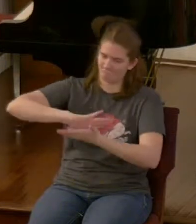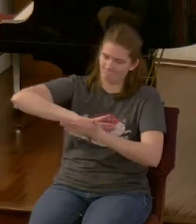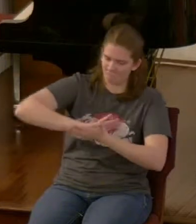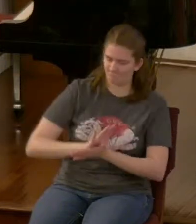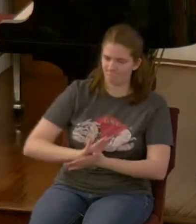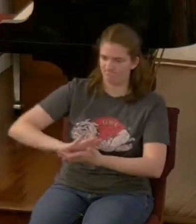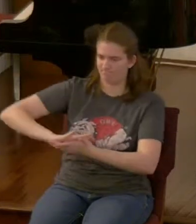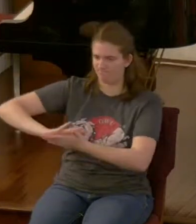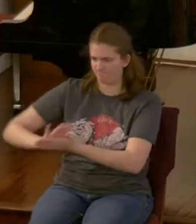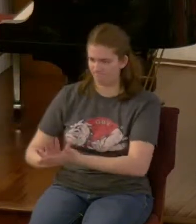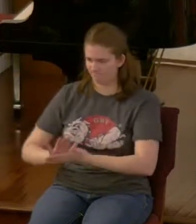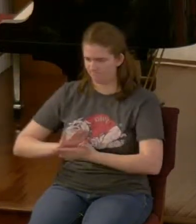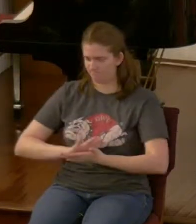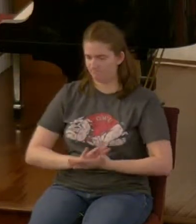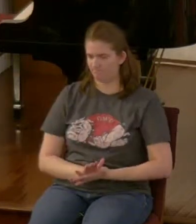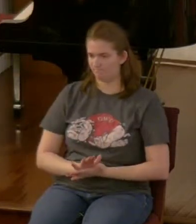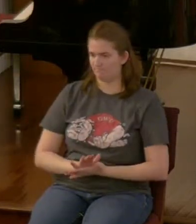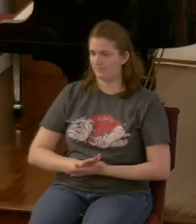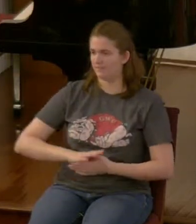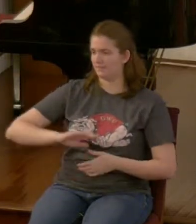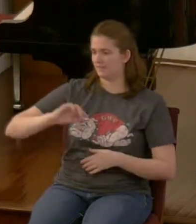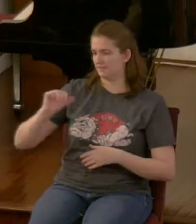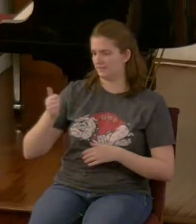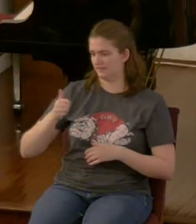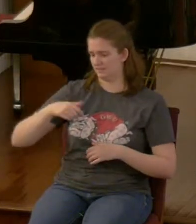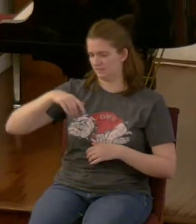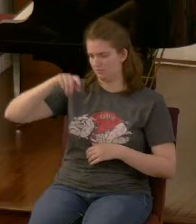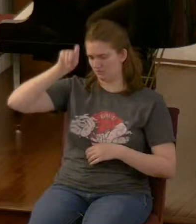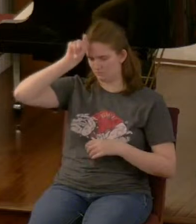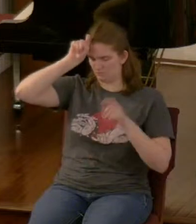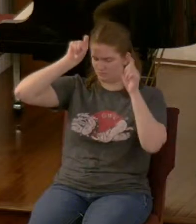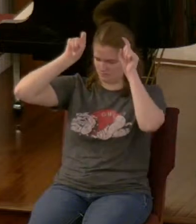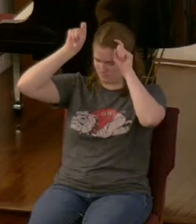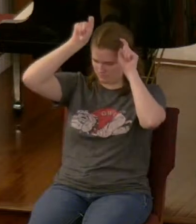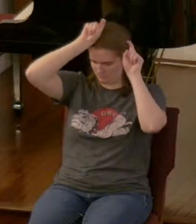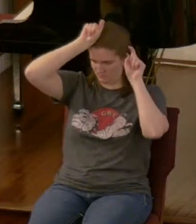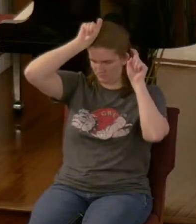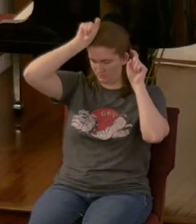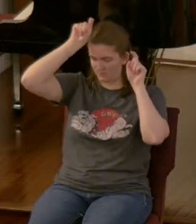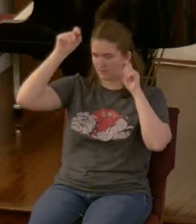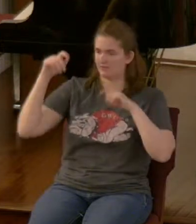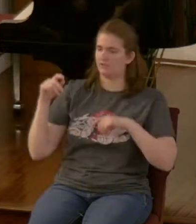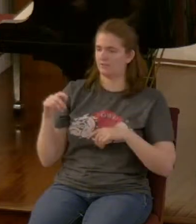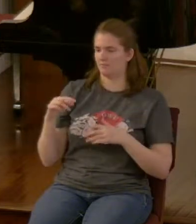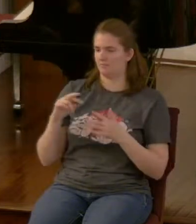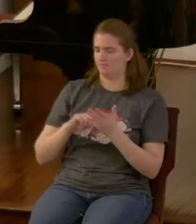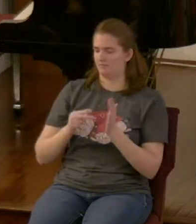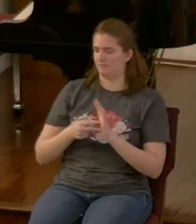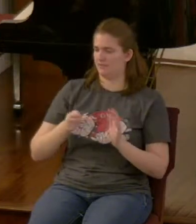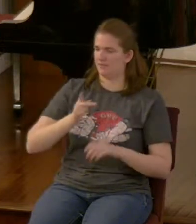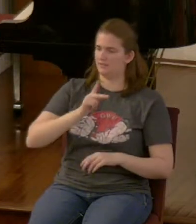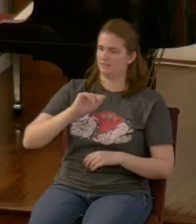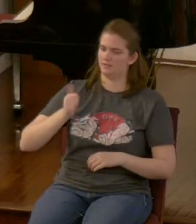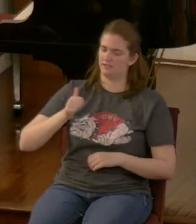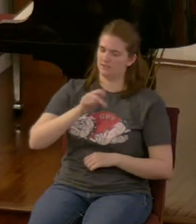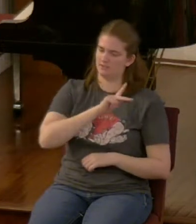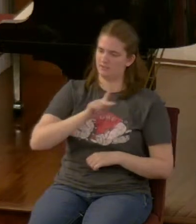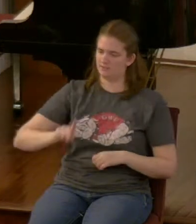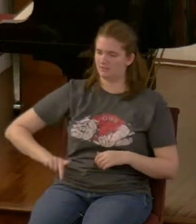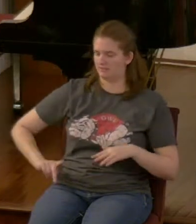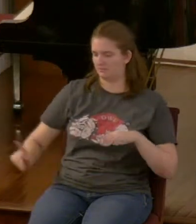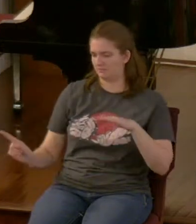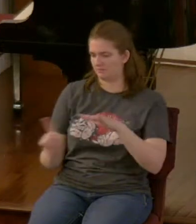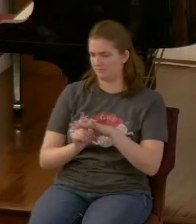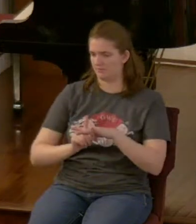it as for the ten horns out of this kingdom ten kings will arise and another will arise after them